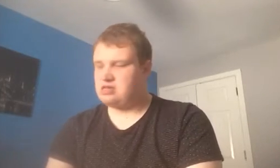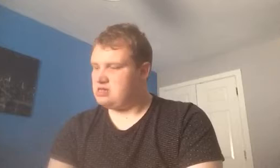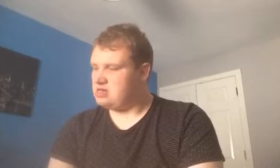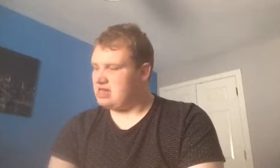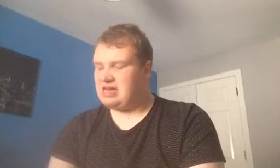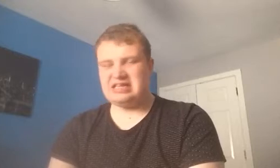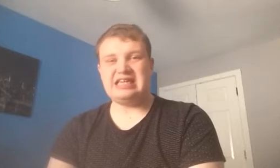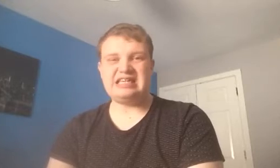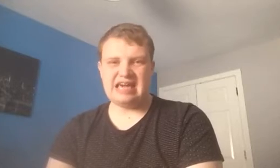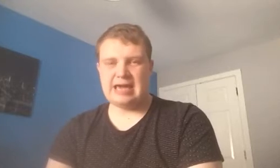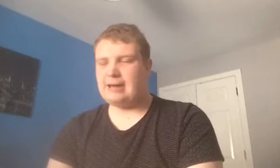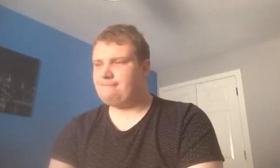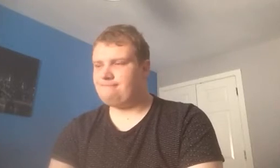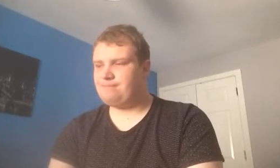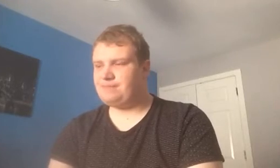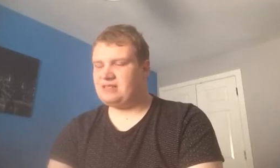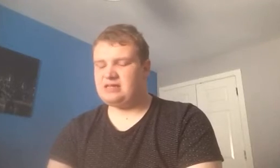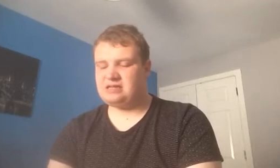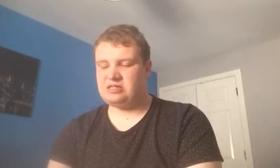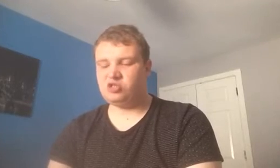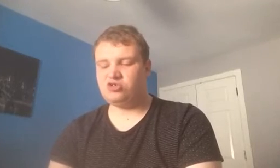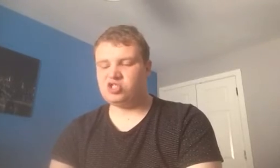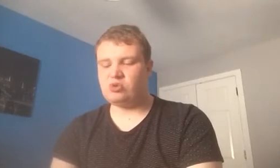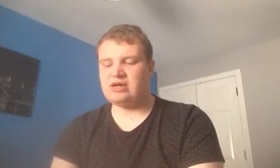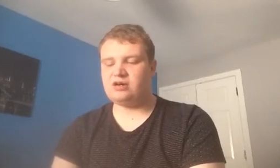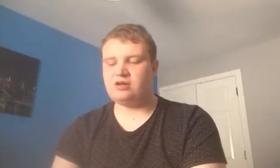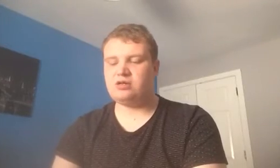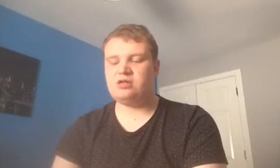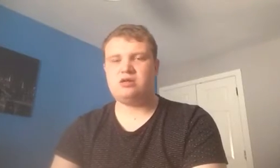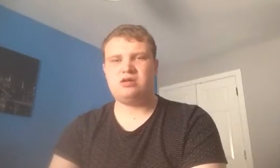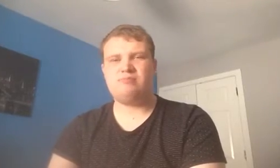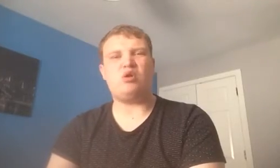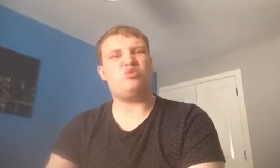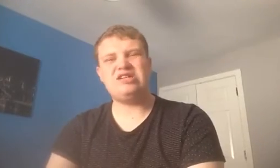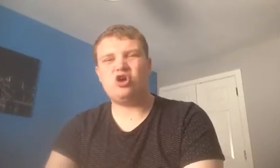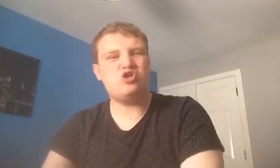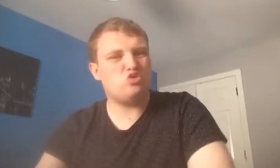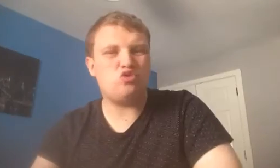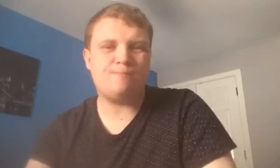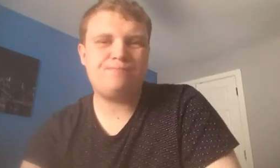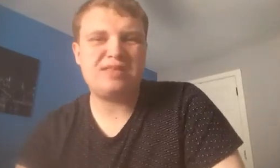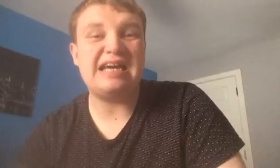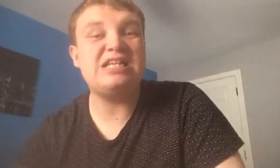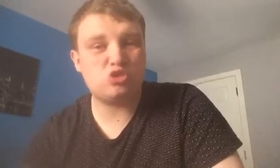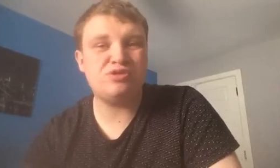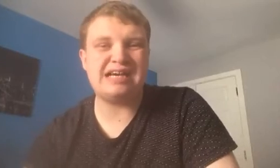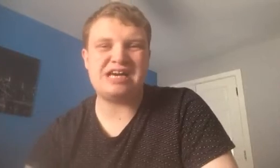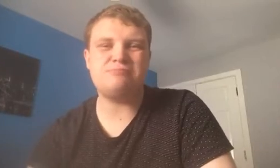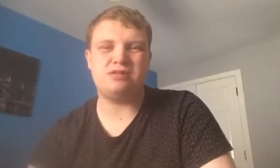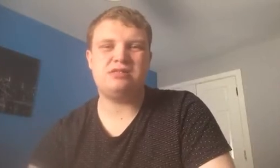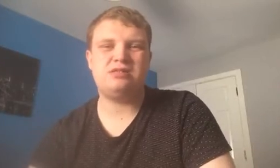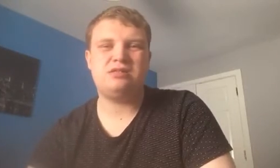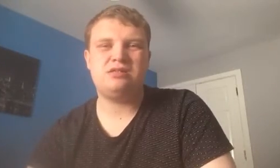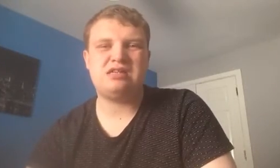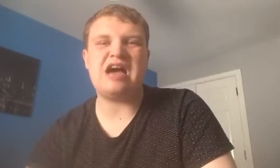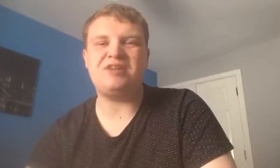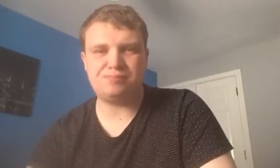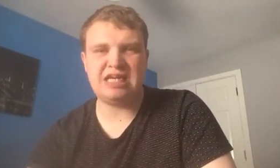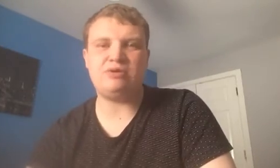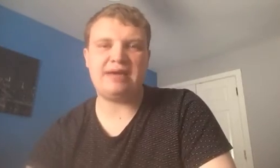aye, he, eh, he's got the swagger. But we all know, he's got it in him. If he's played with